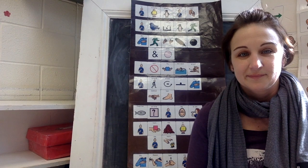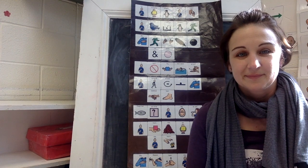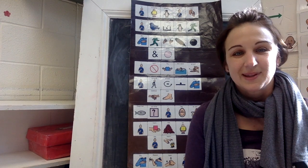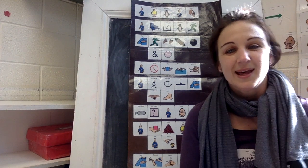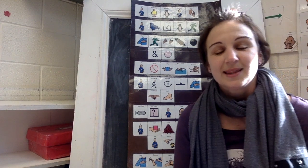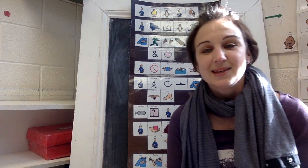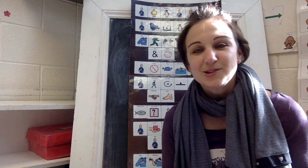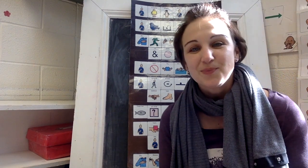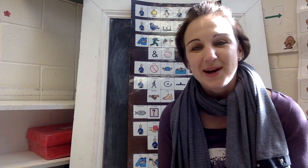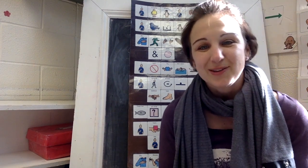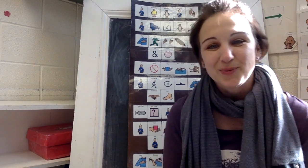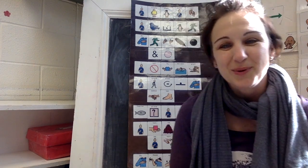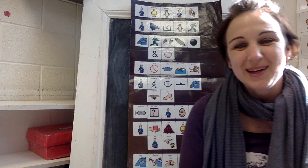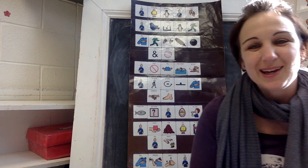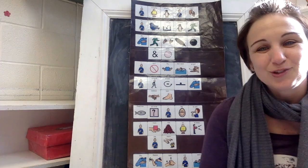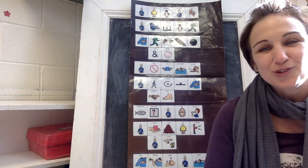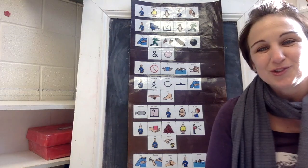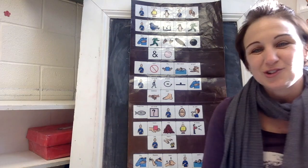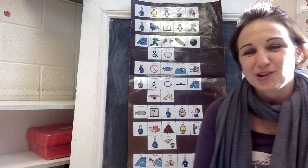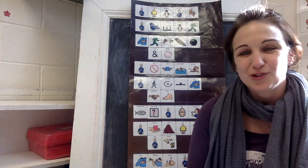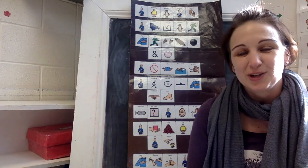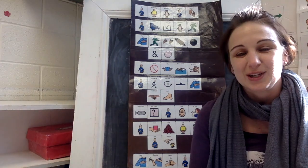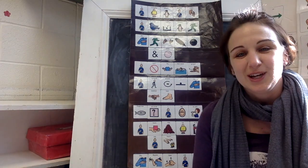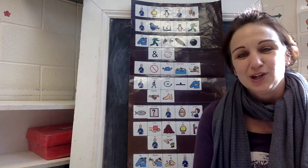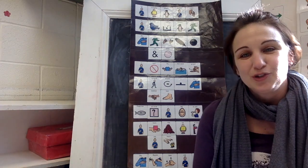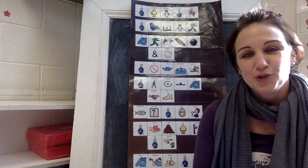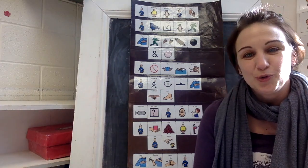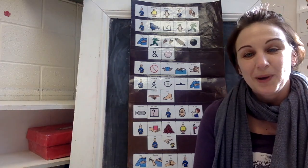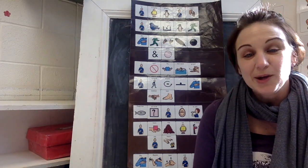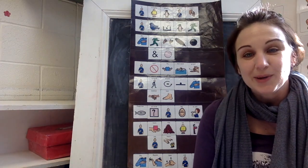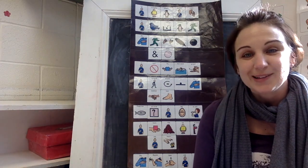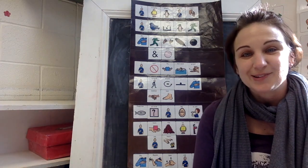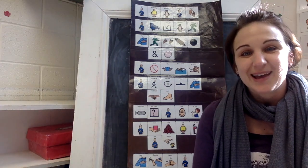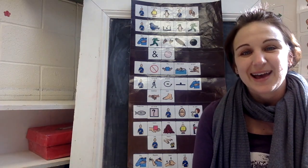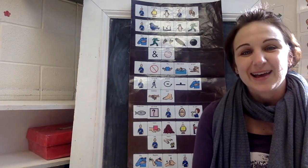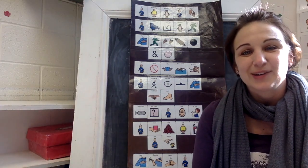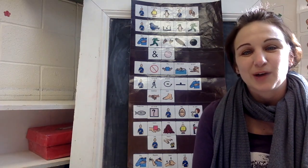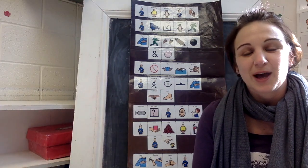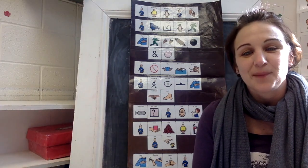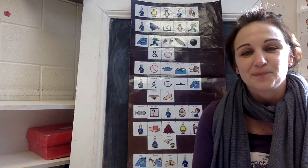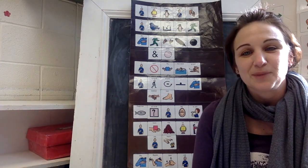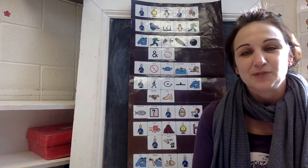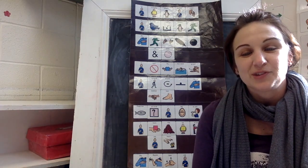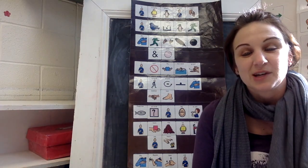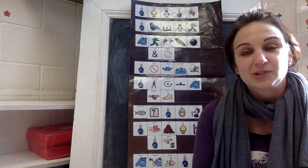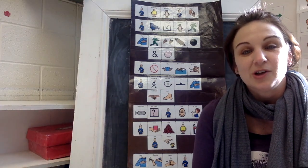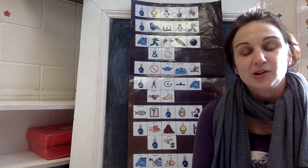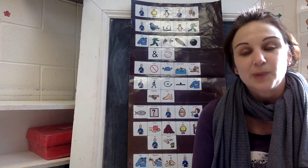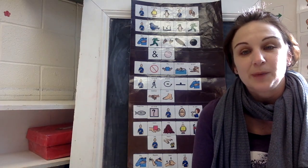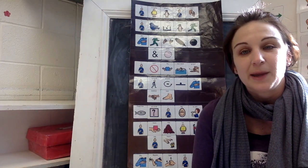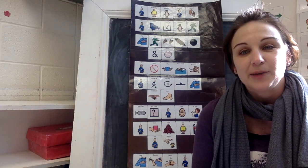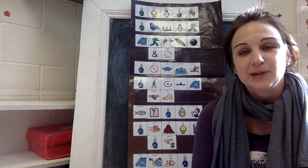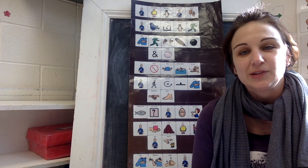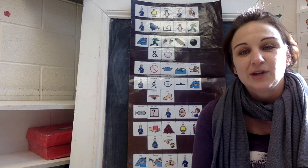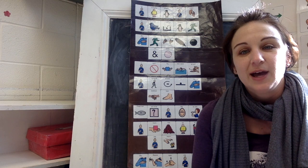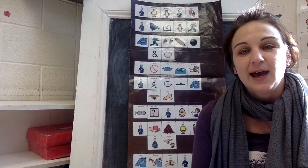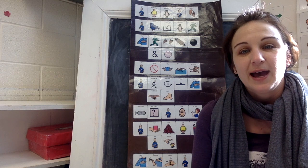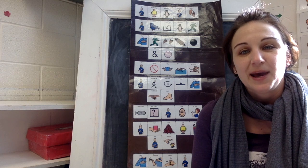This month, we introduced the children to penguins. And we've sung songs about penguins. And